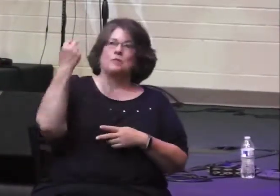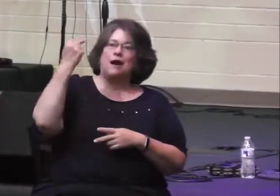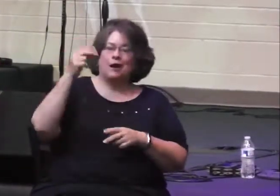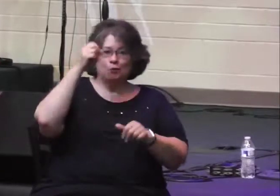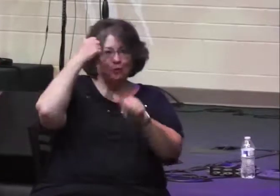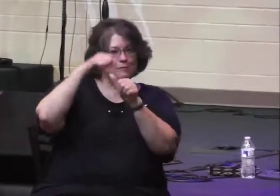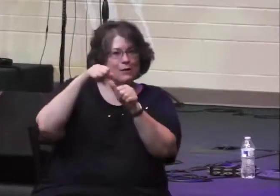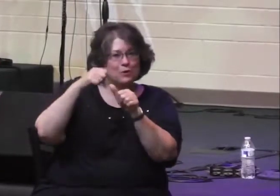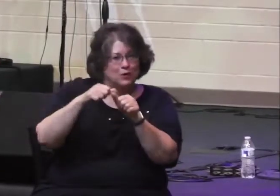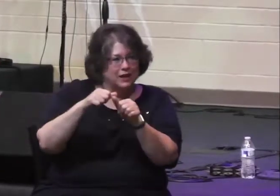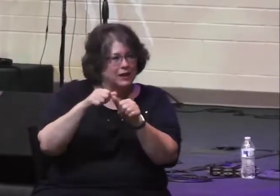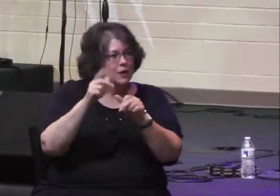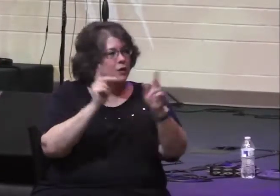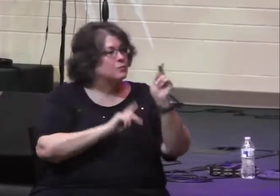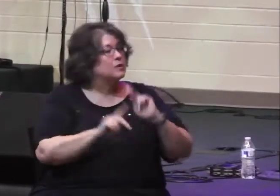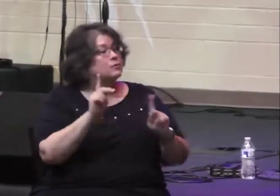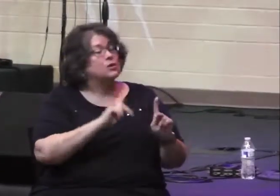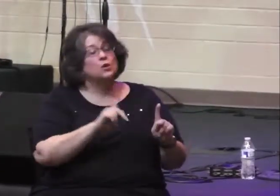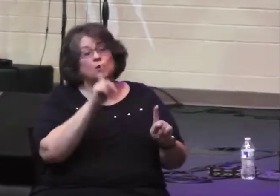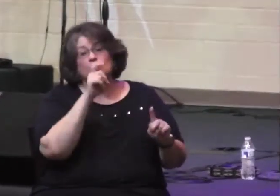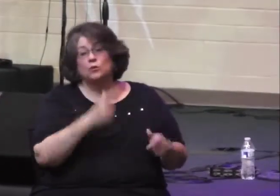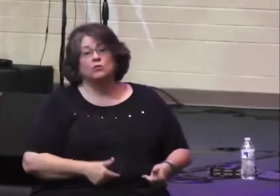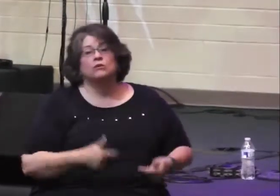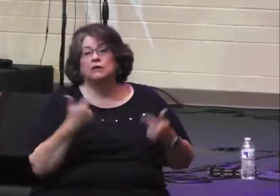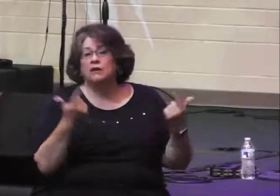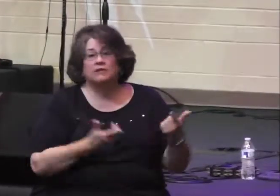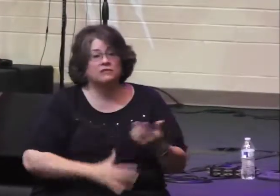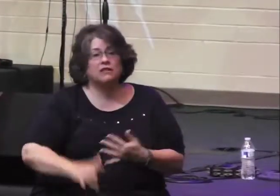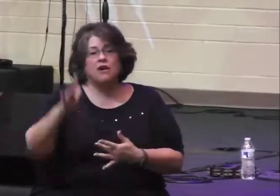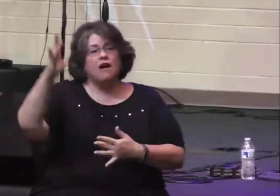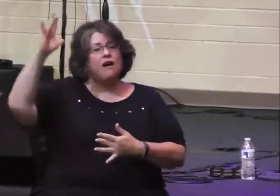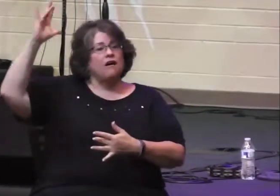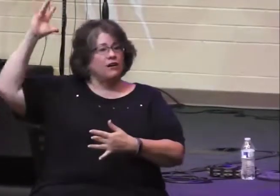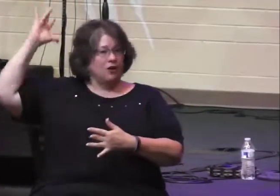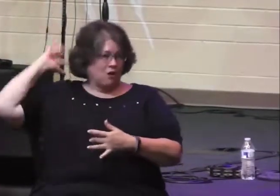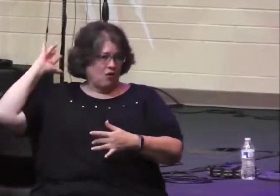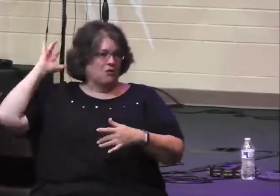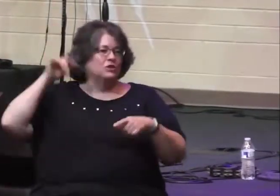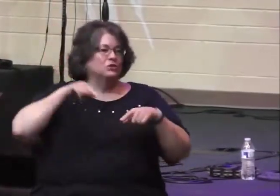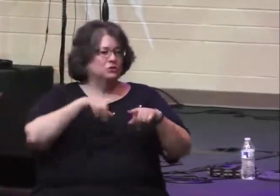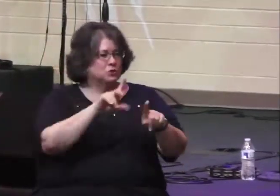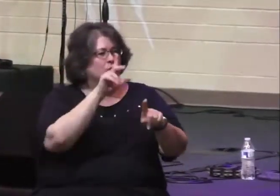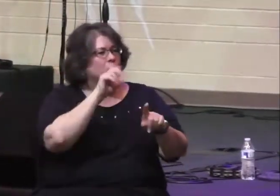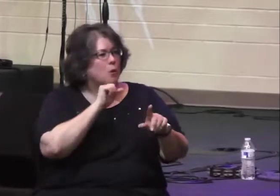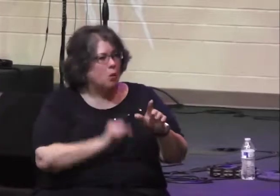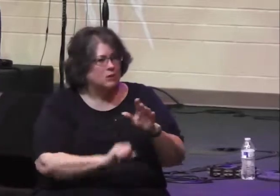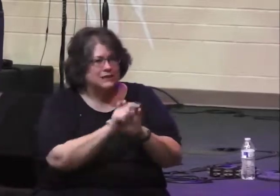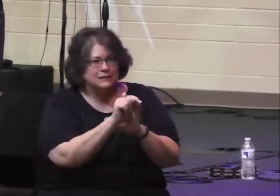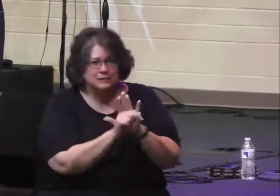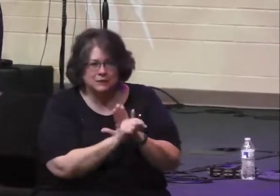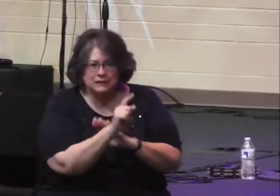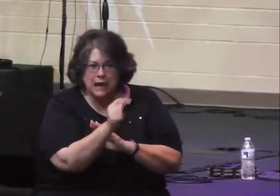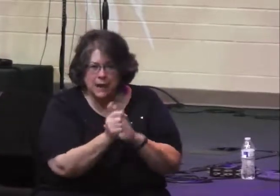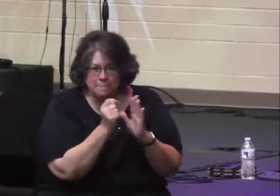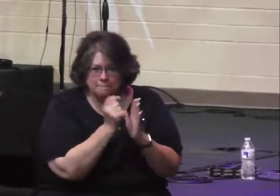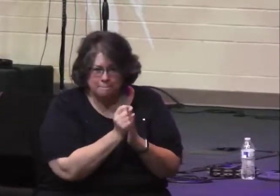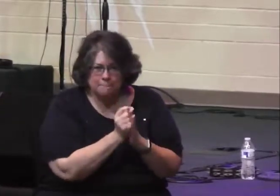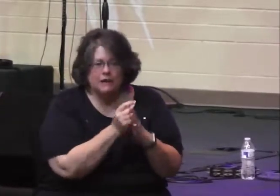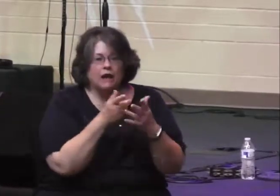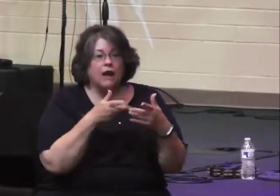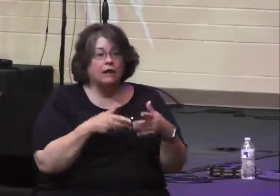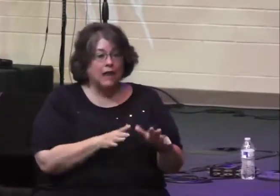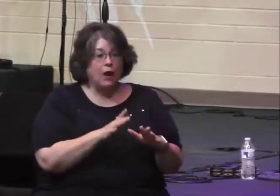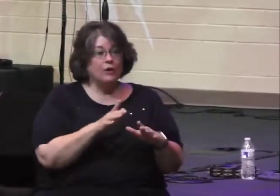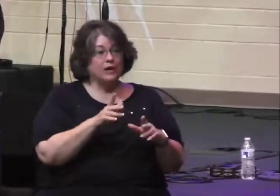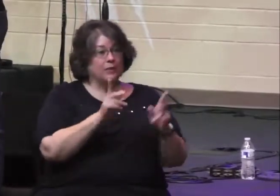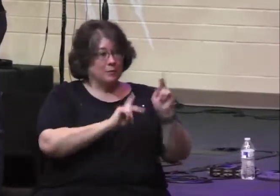considering some figures from generations long ago who lived in the Old Testament, and we've been allowing them to